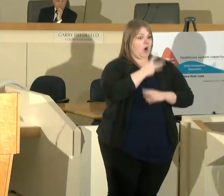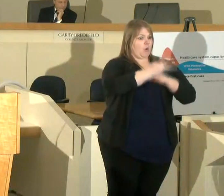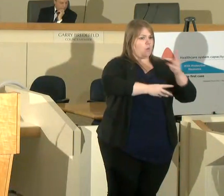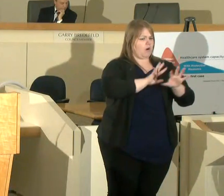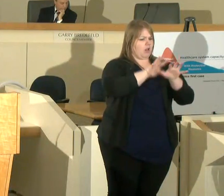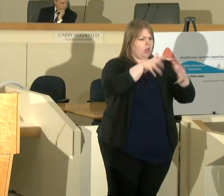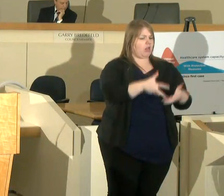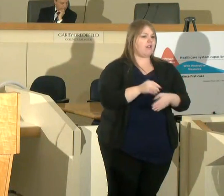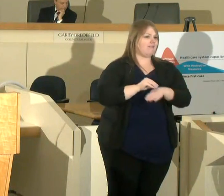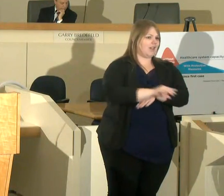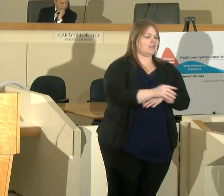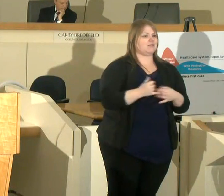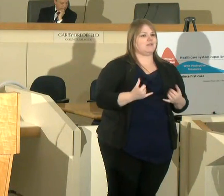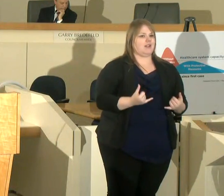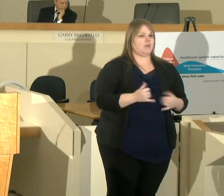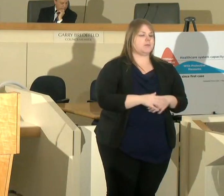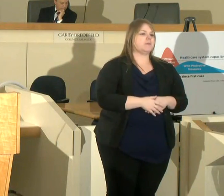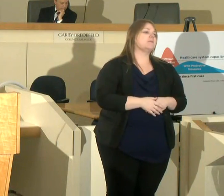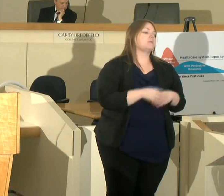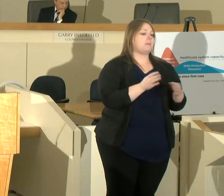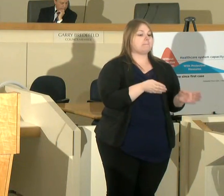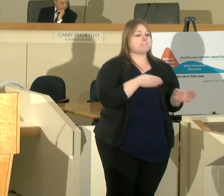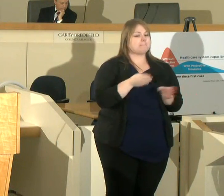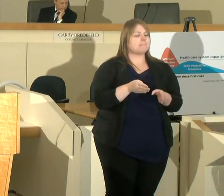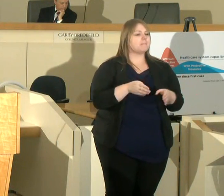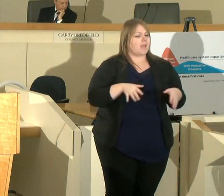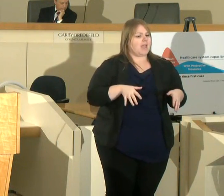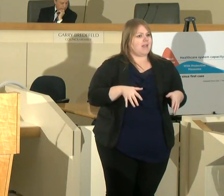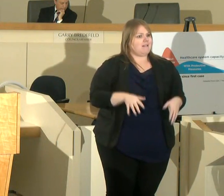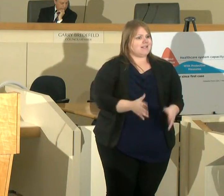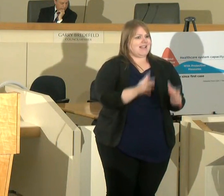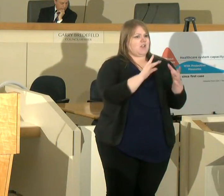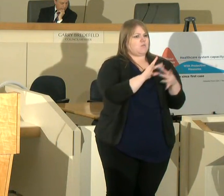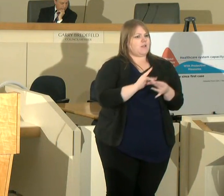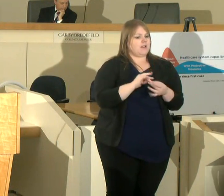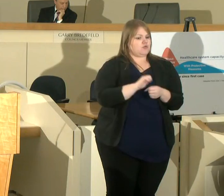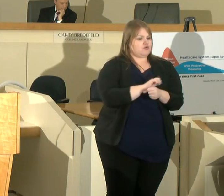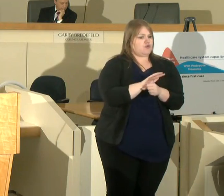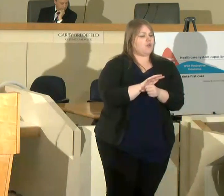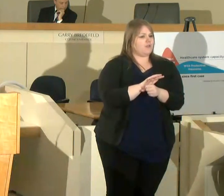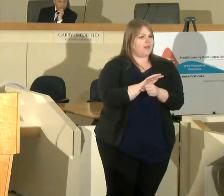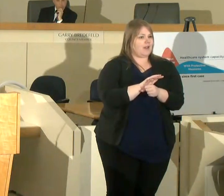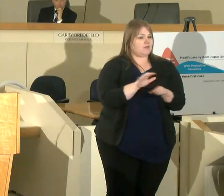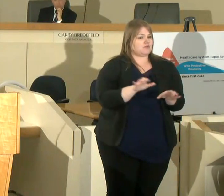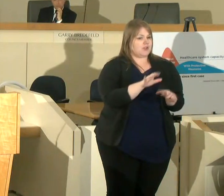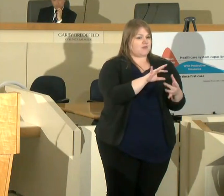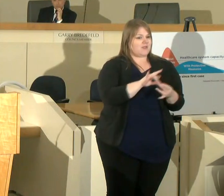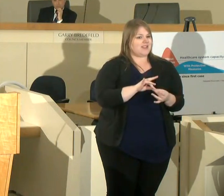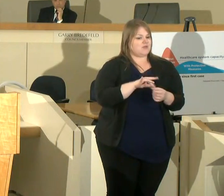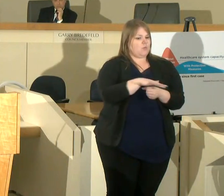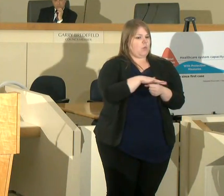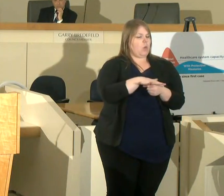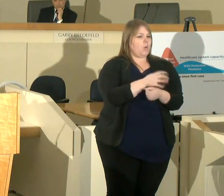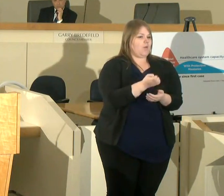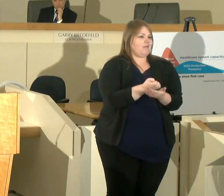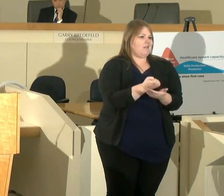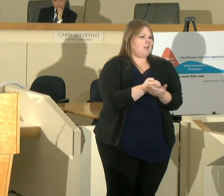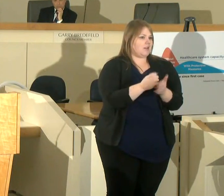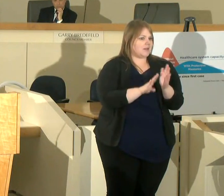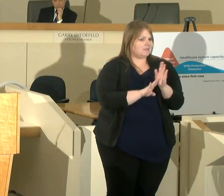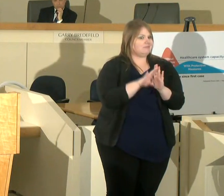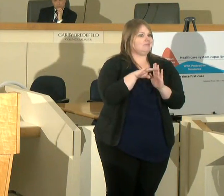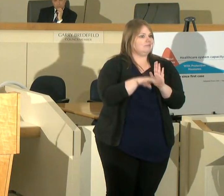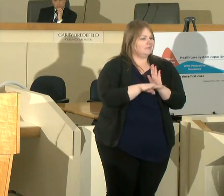now i want to talk about the anxiety regarding what the coronavirus has done to our local economy i know